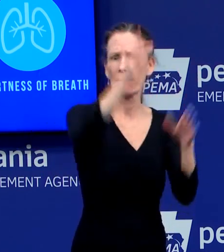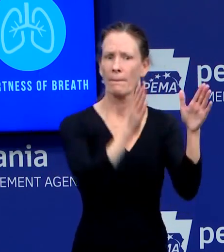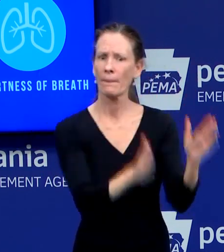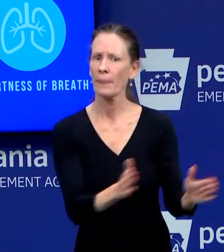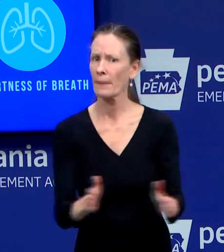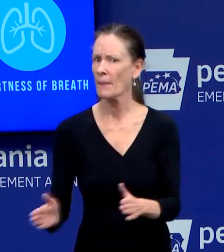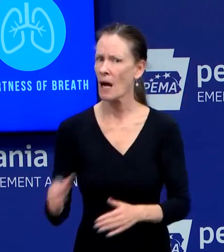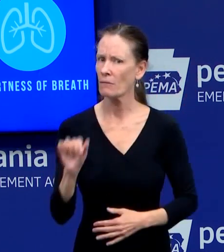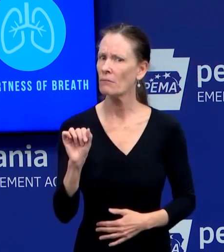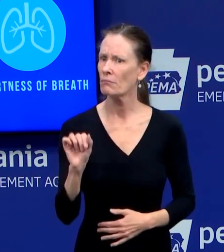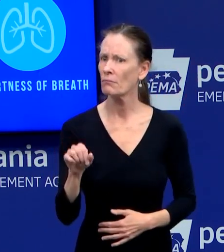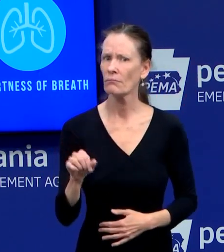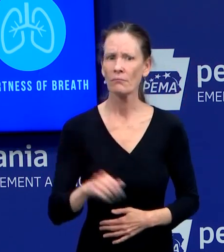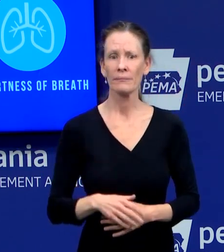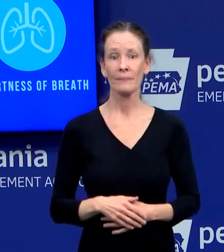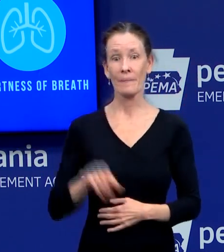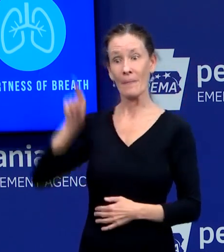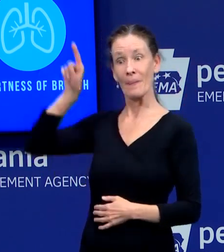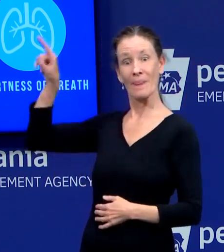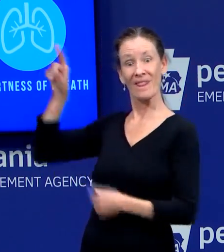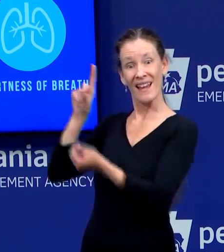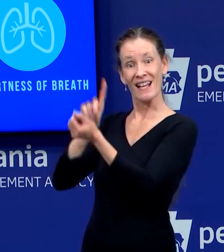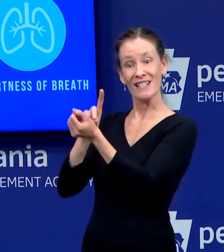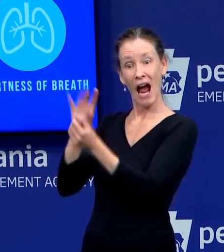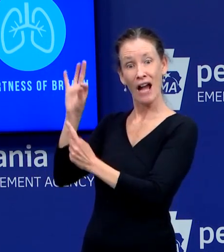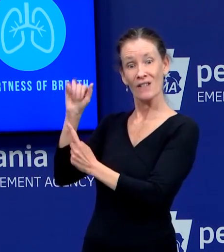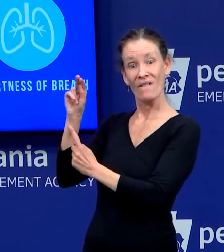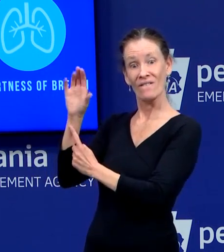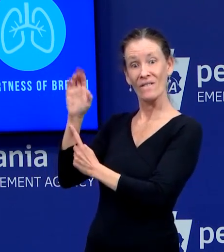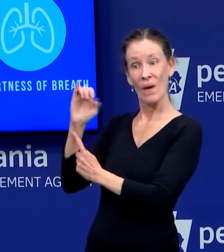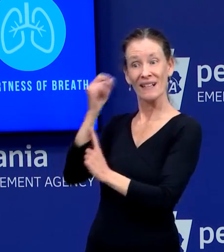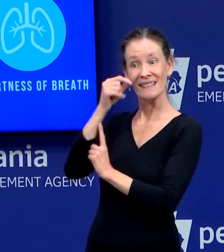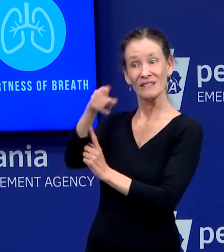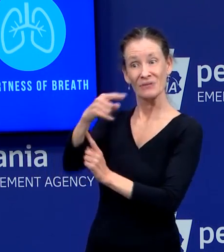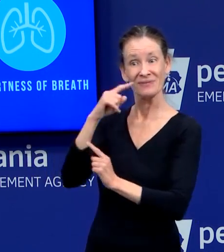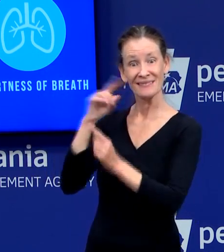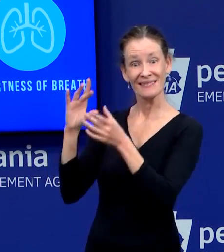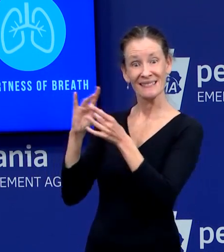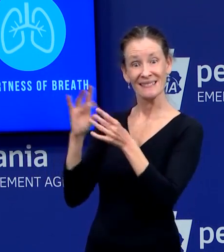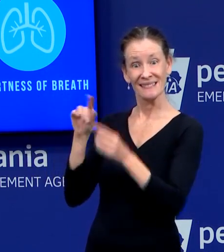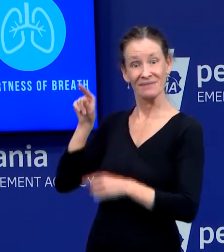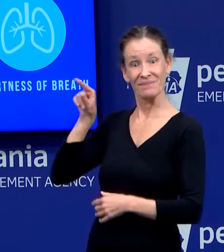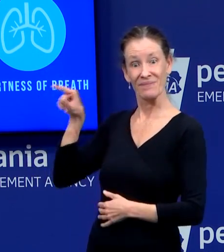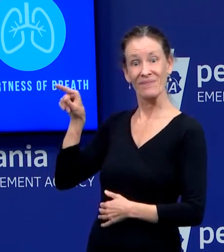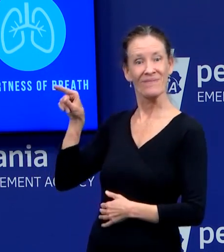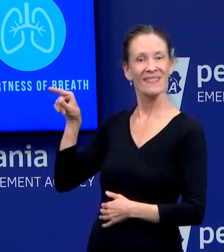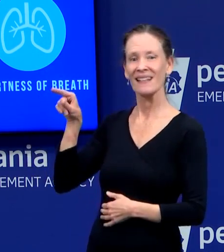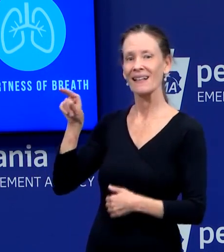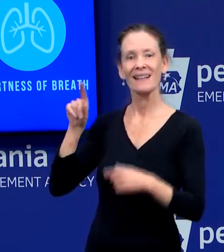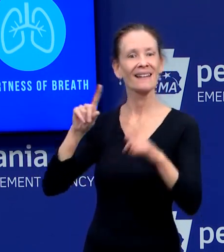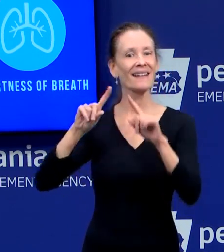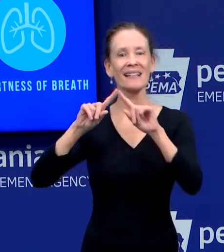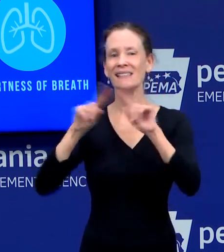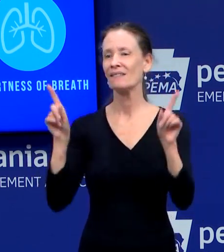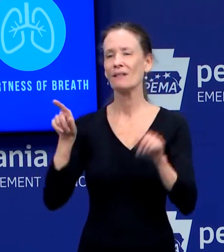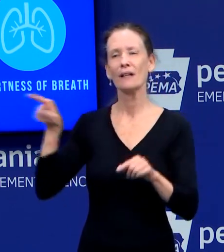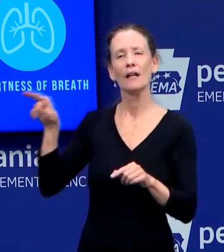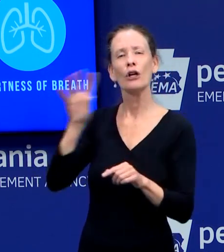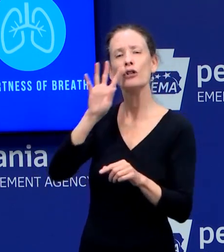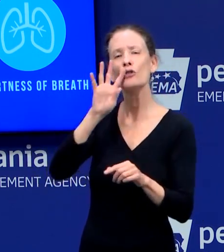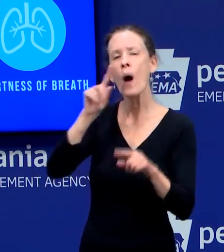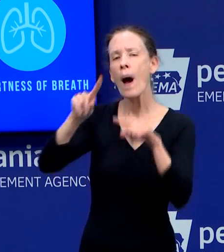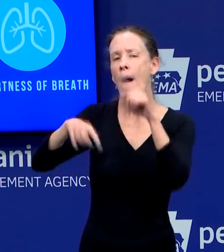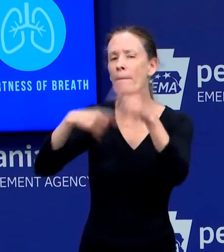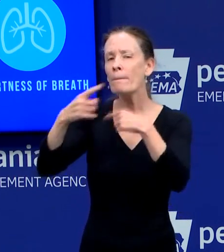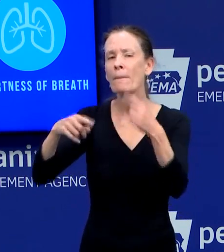that if you were going to go to the same type of population-based testing that we were discussing that was done, say, in Singapore, the country, the